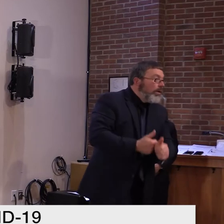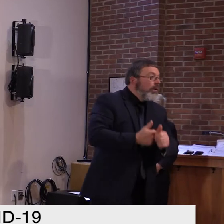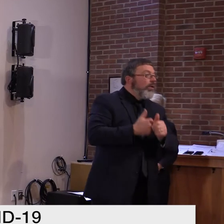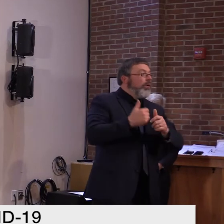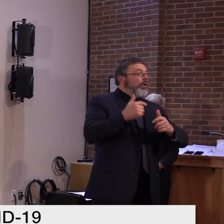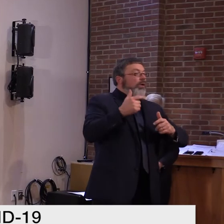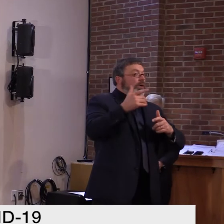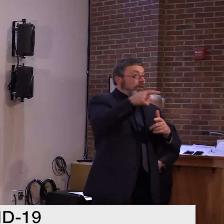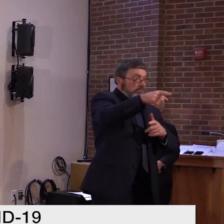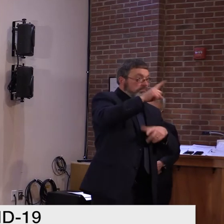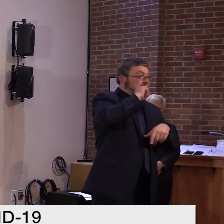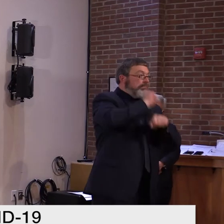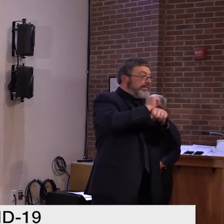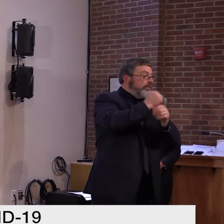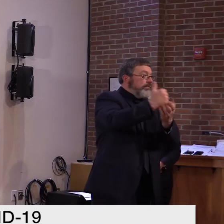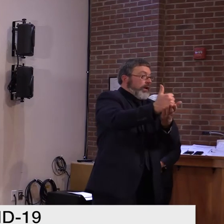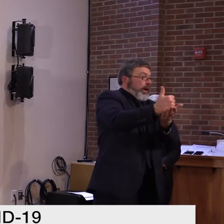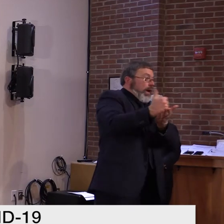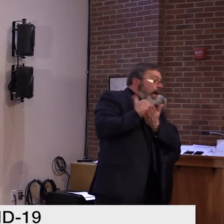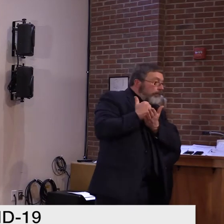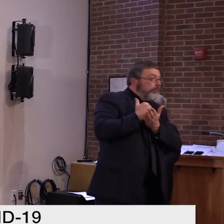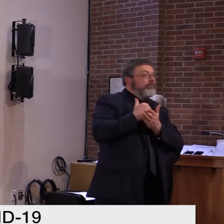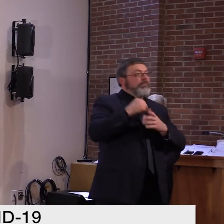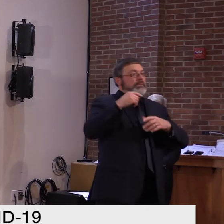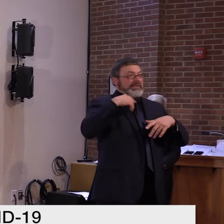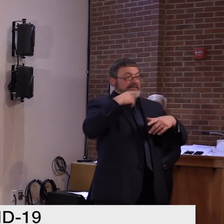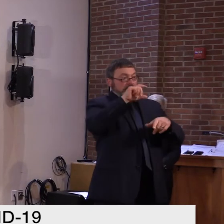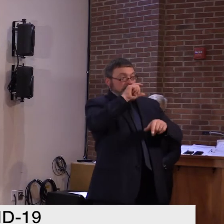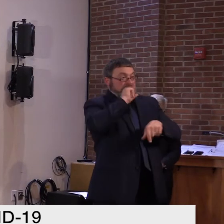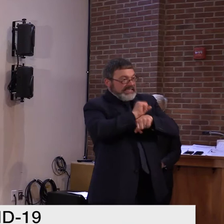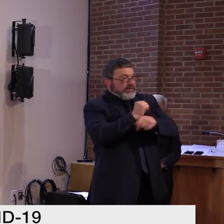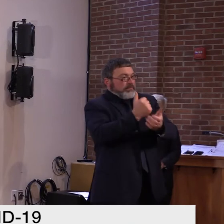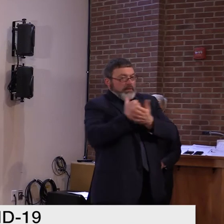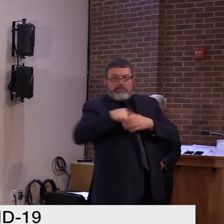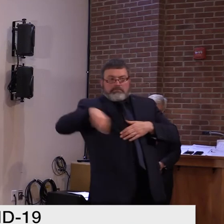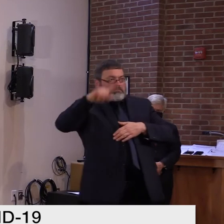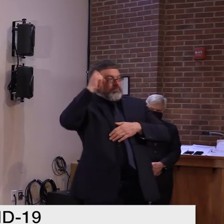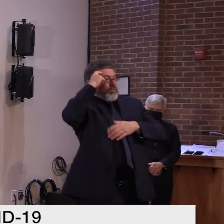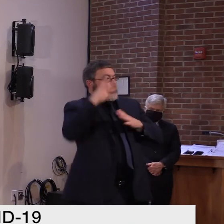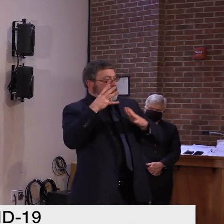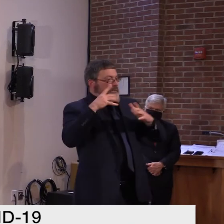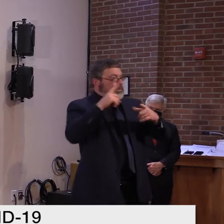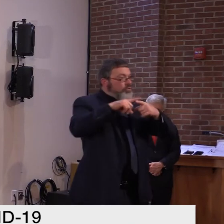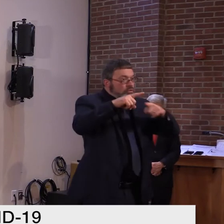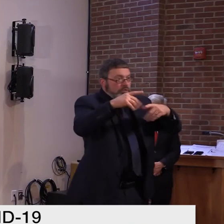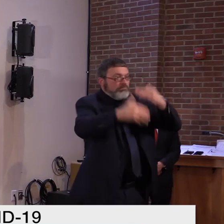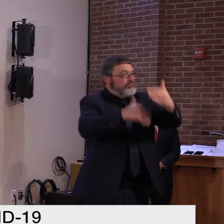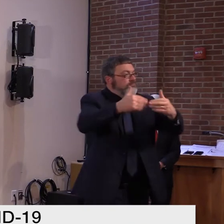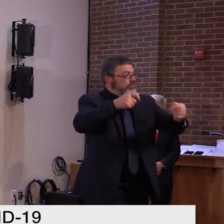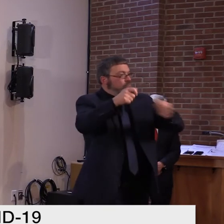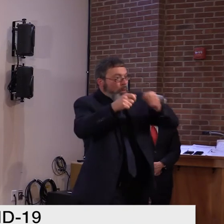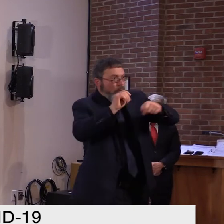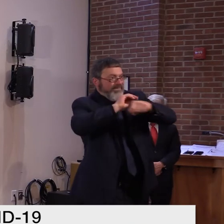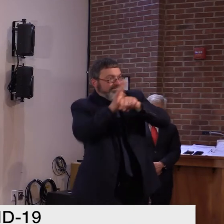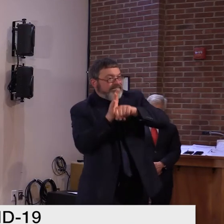again, that we'll find, uh, broad compliance, especially in the wake of the experience that Vermont is having right now.